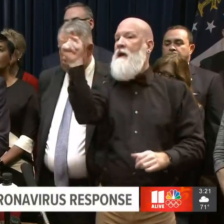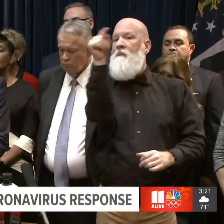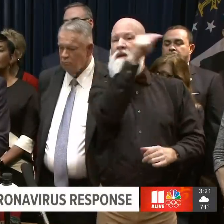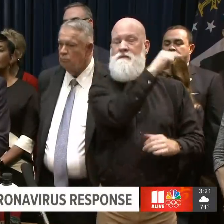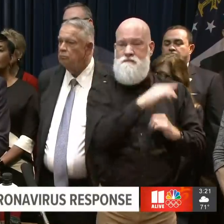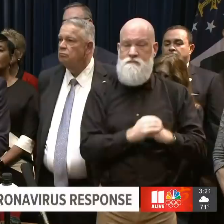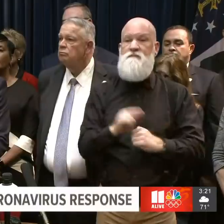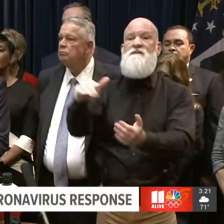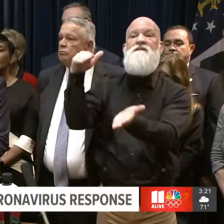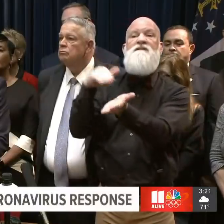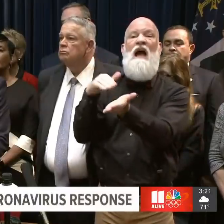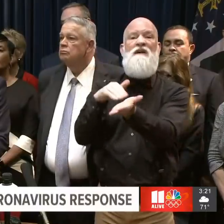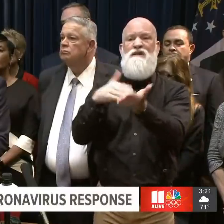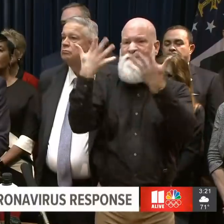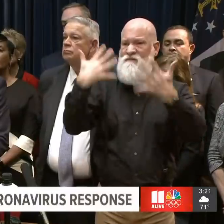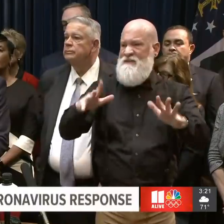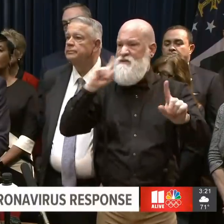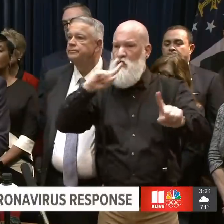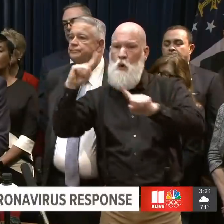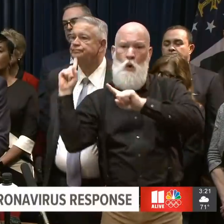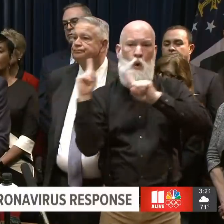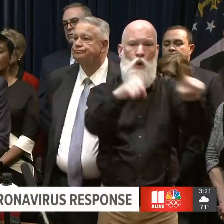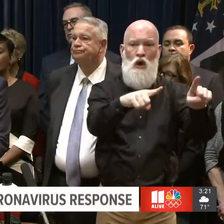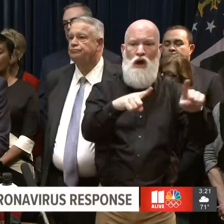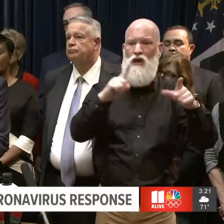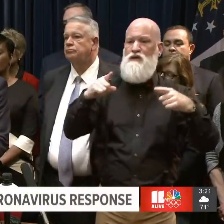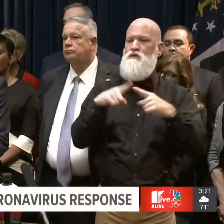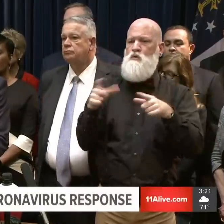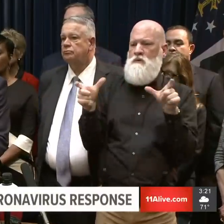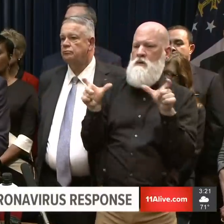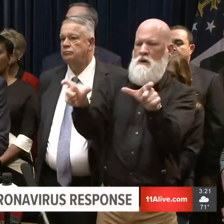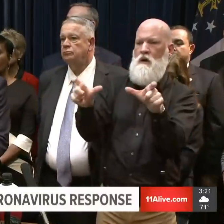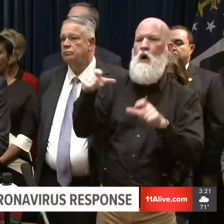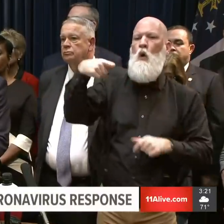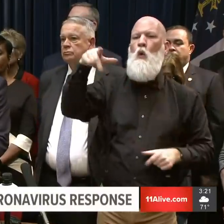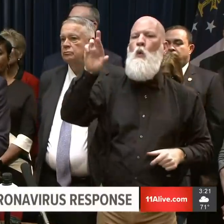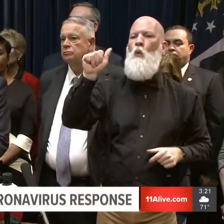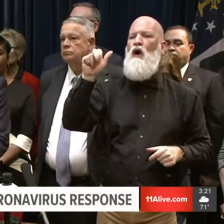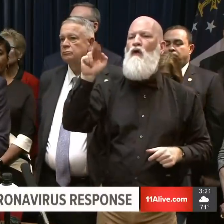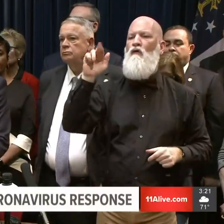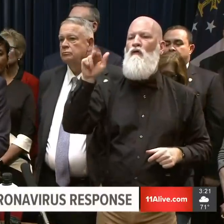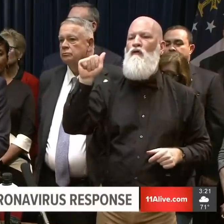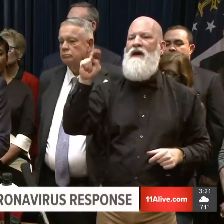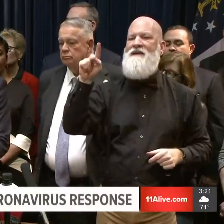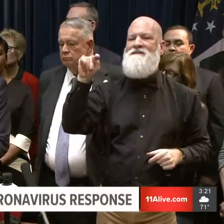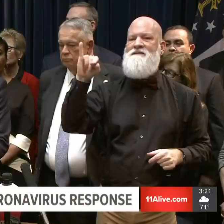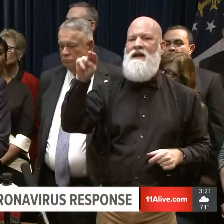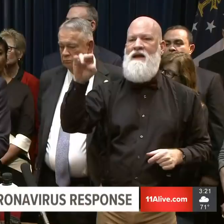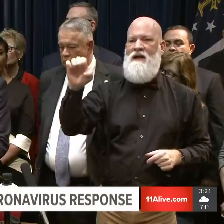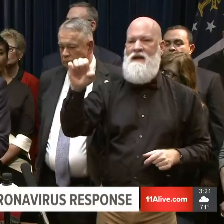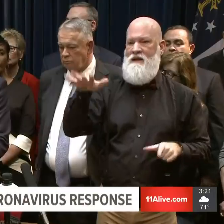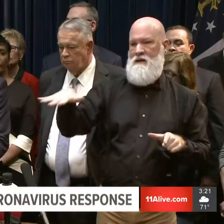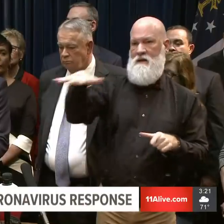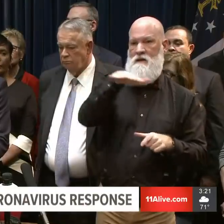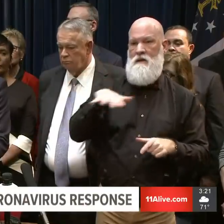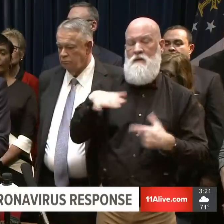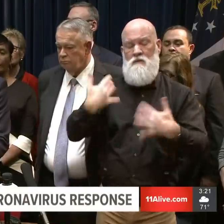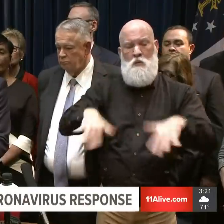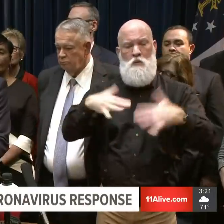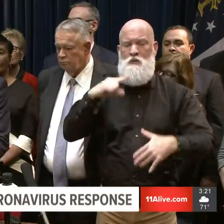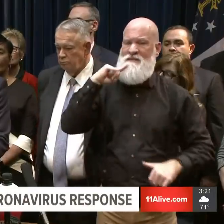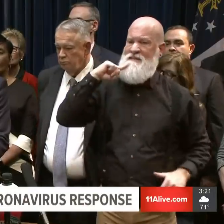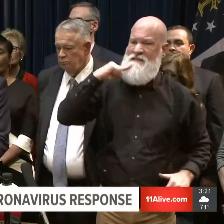critical for you to follow that advice to prevent the spread of this virus, even though you may not be experiencing